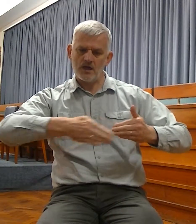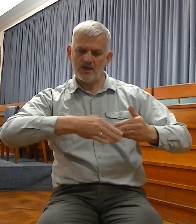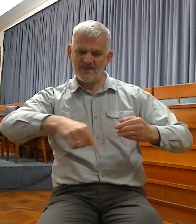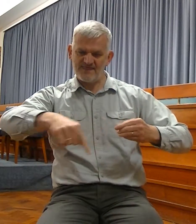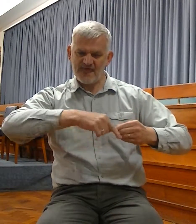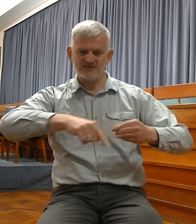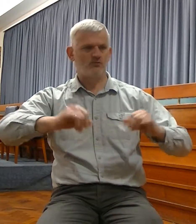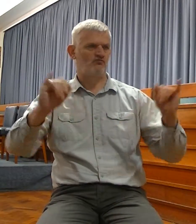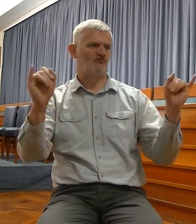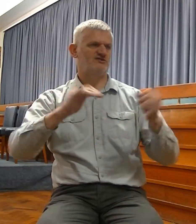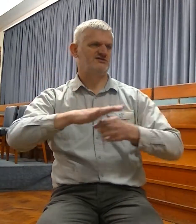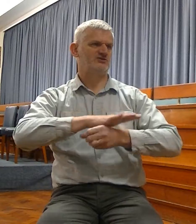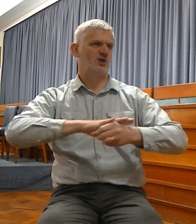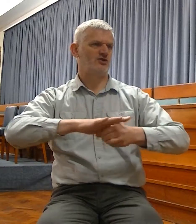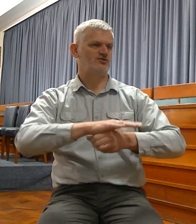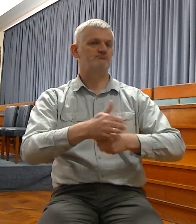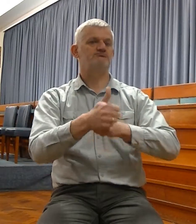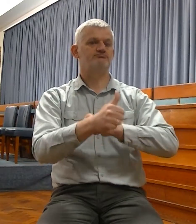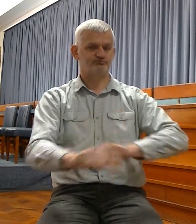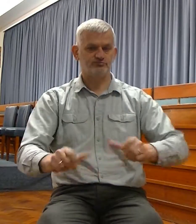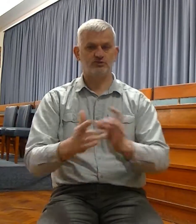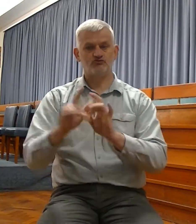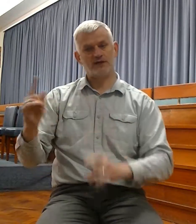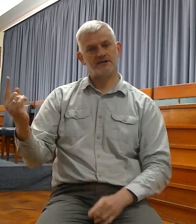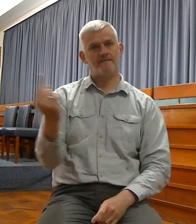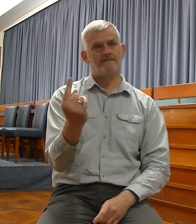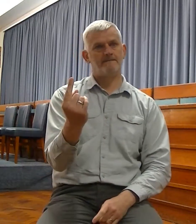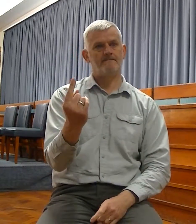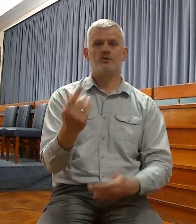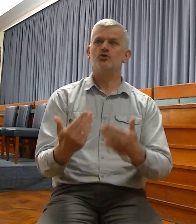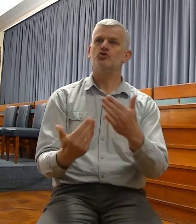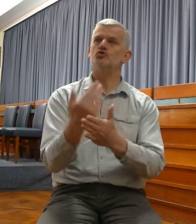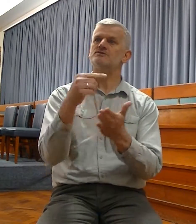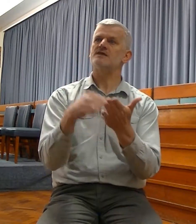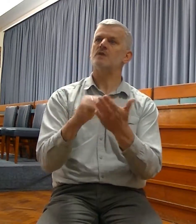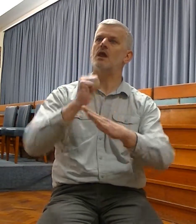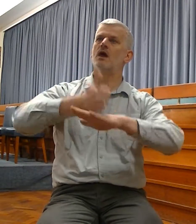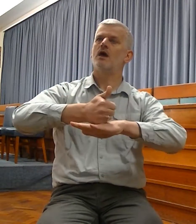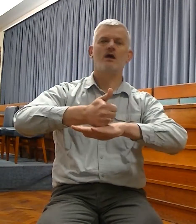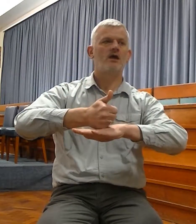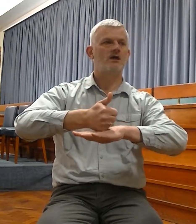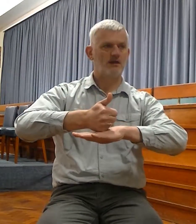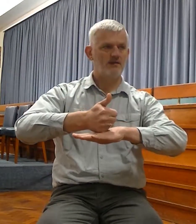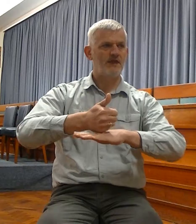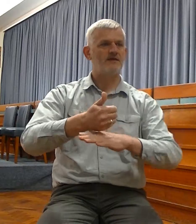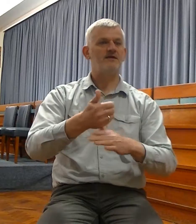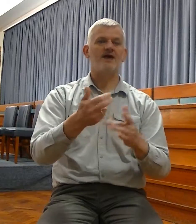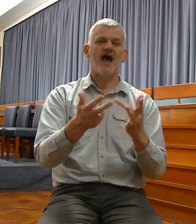was the ministry of Christ in the New Testament era, when another remnant was brought out, not only of Jews,